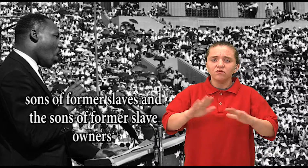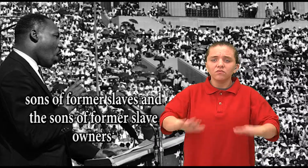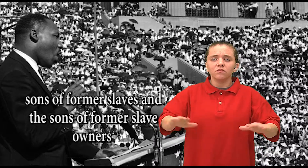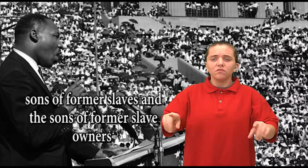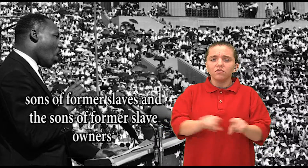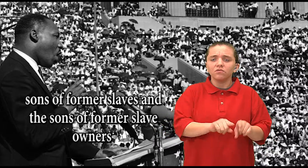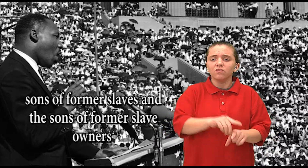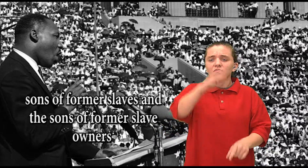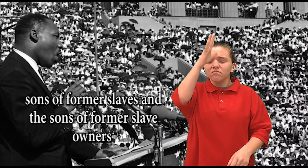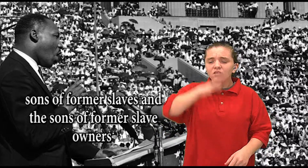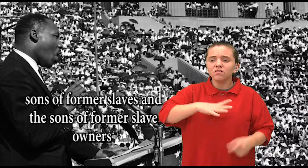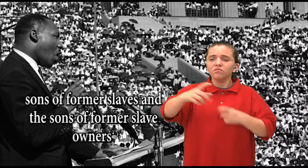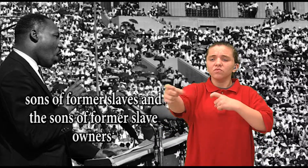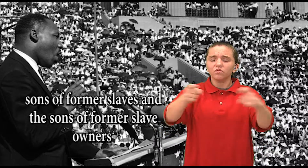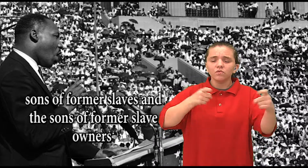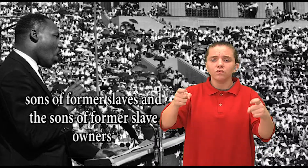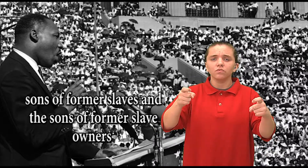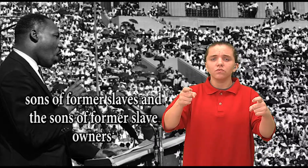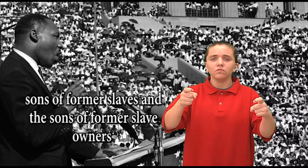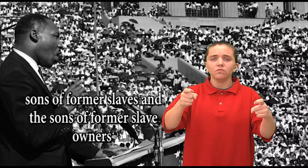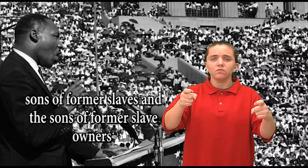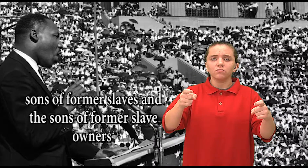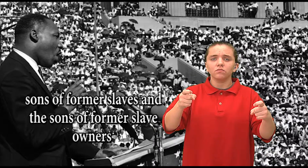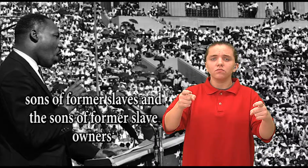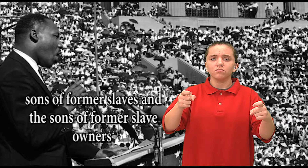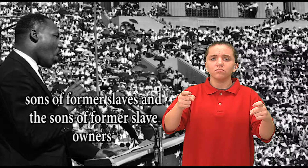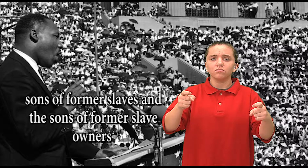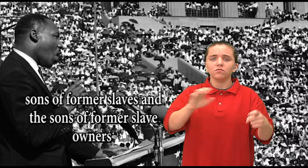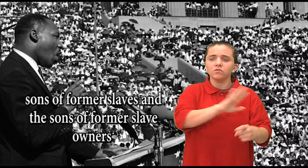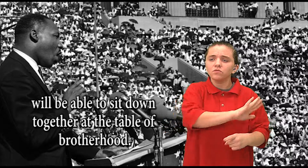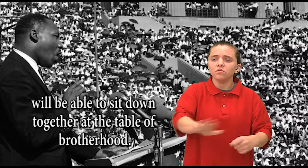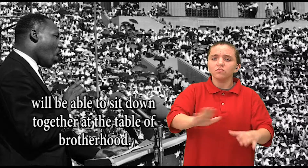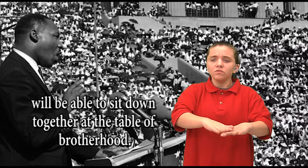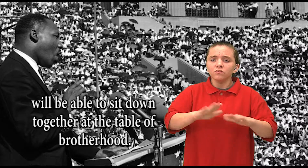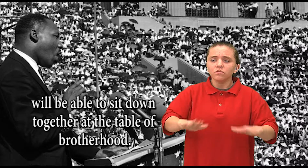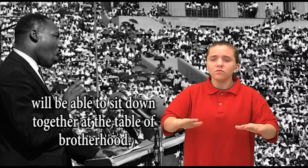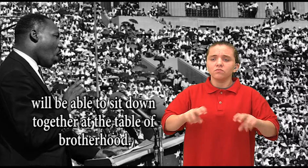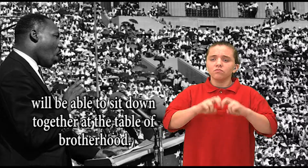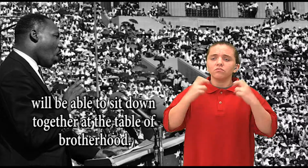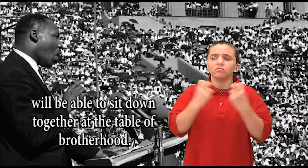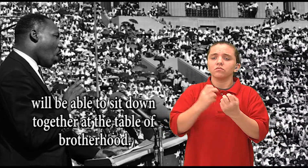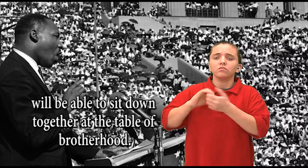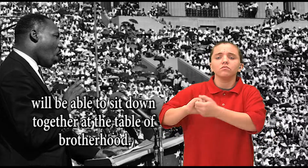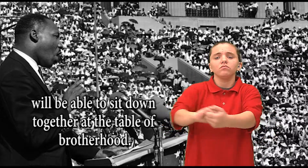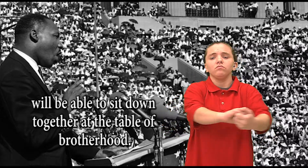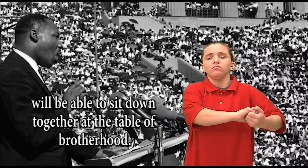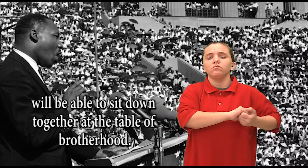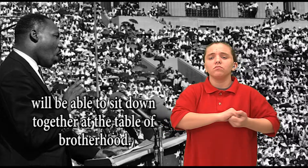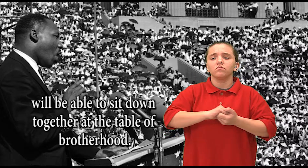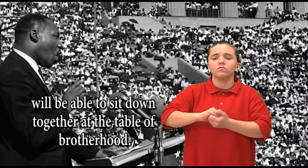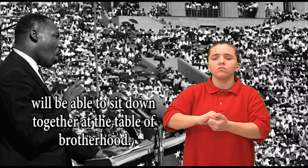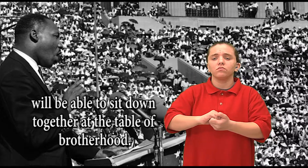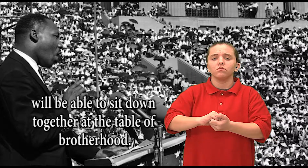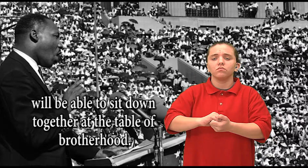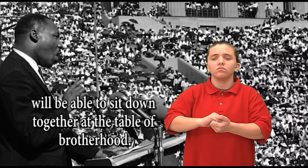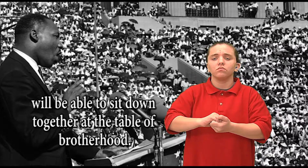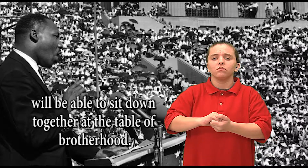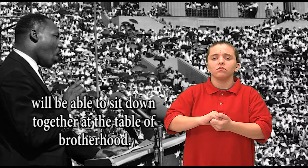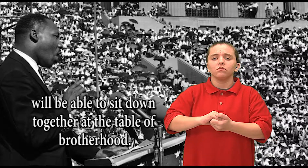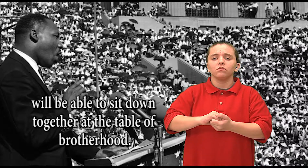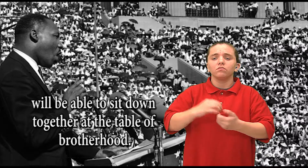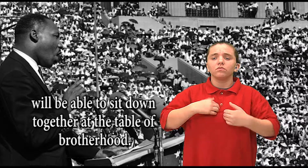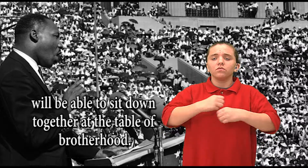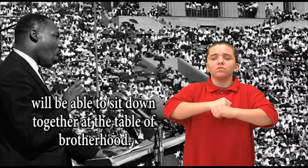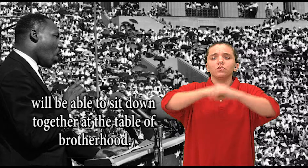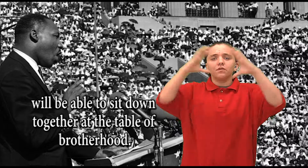the sons of former slaves and the sons of former slave owners will be able to sit down together